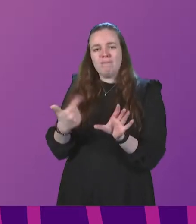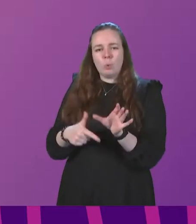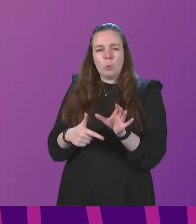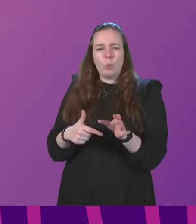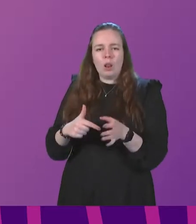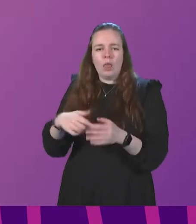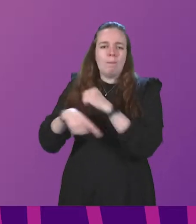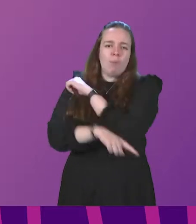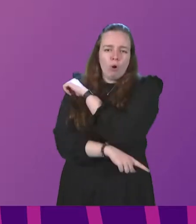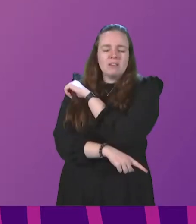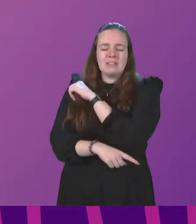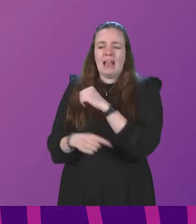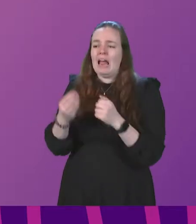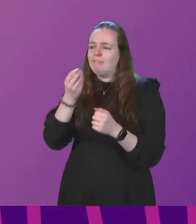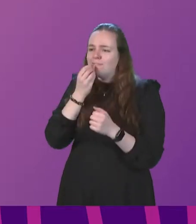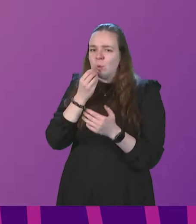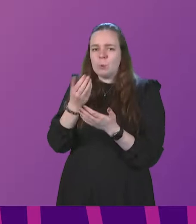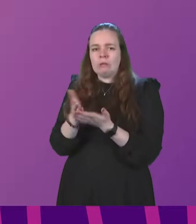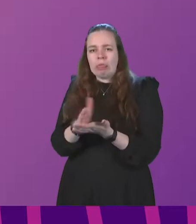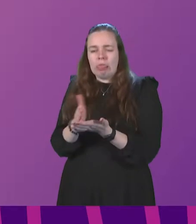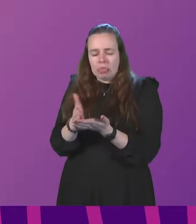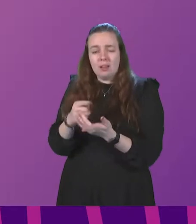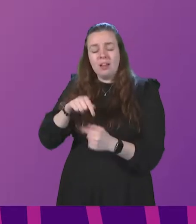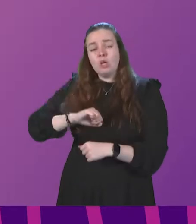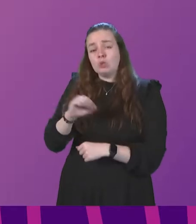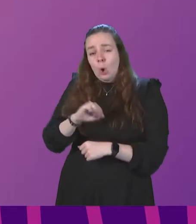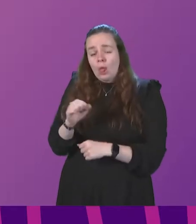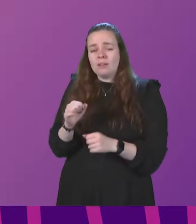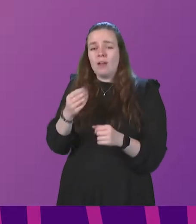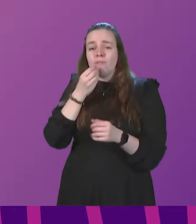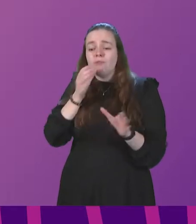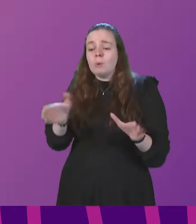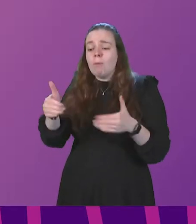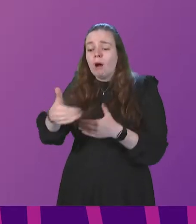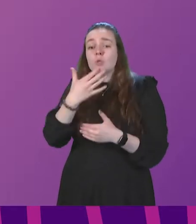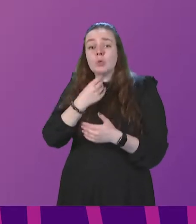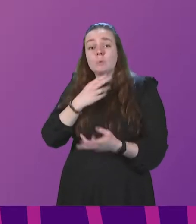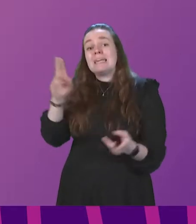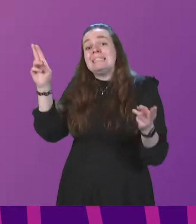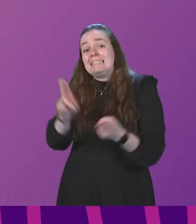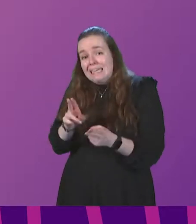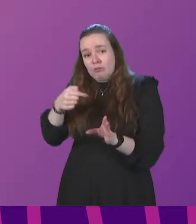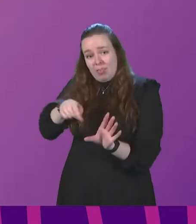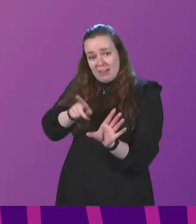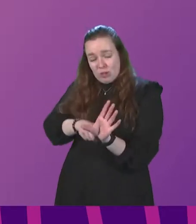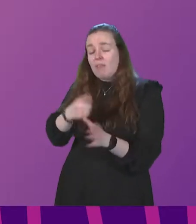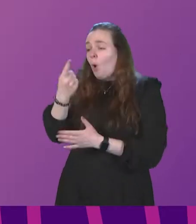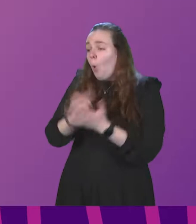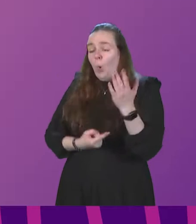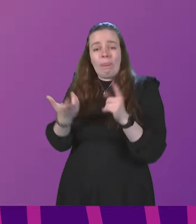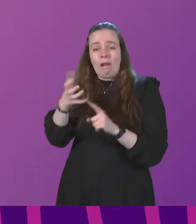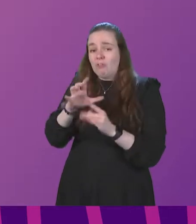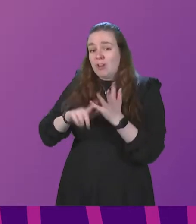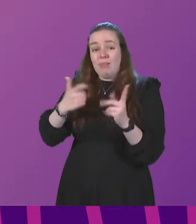food insecurity. And, in fact, in Scotland, food parcel usage decreased this year. The only country in the UK